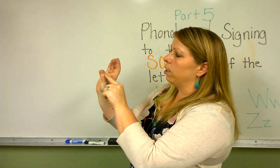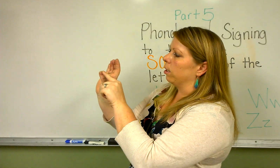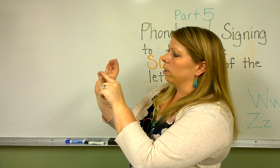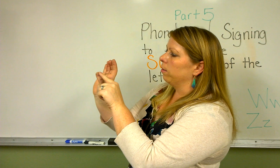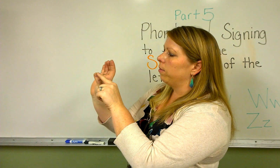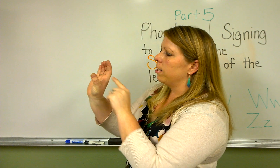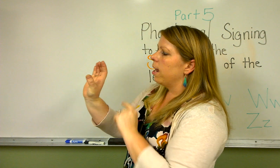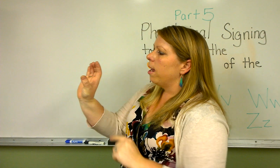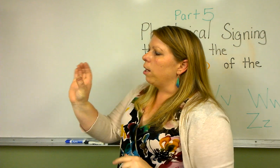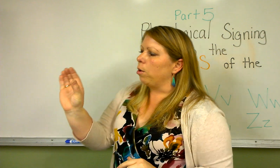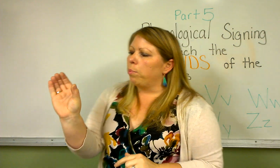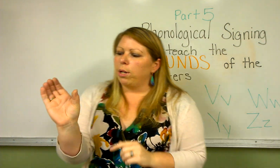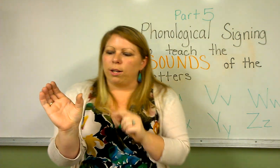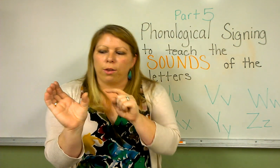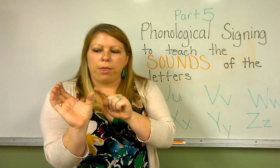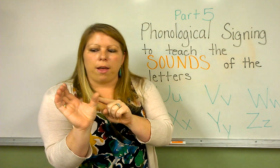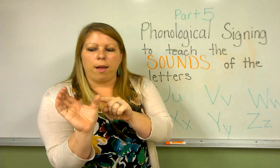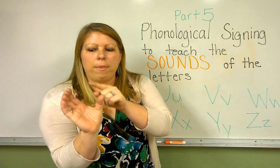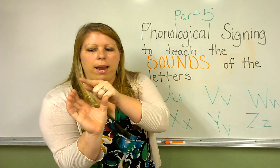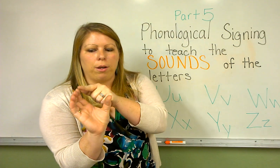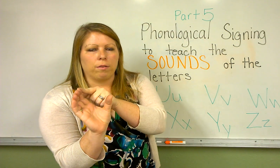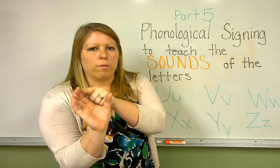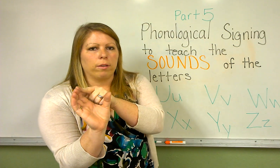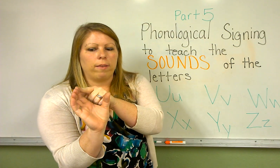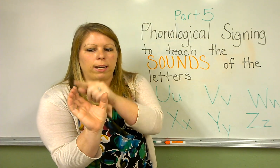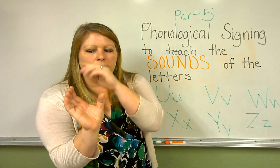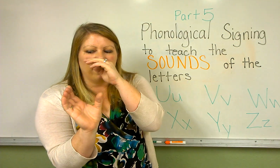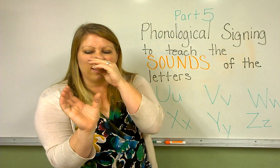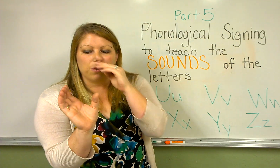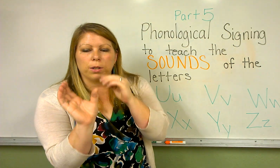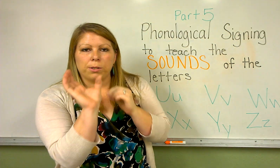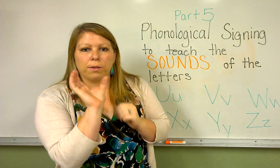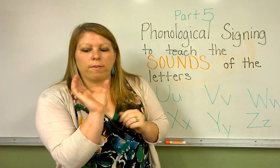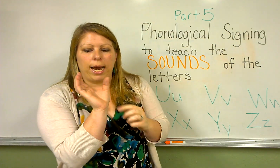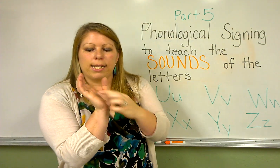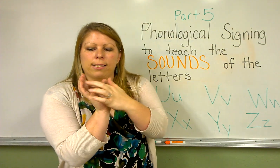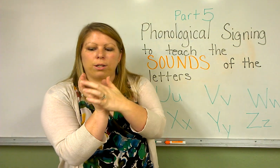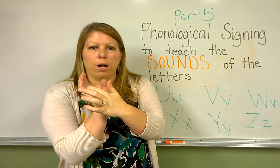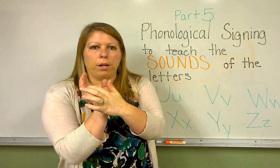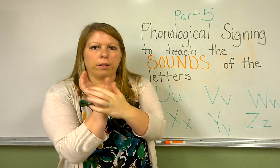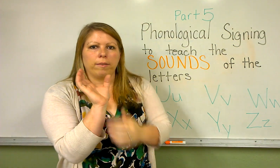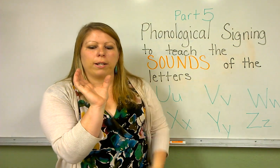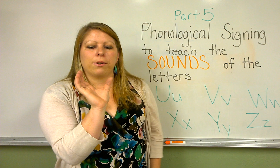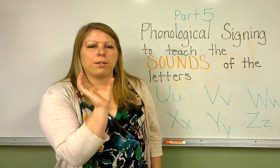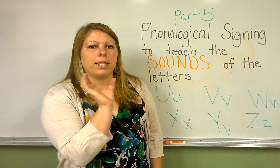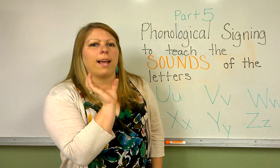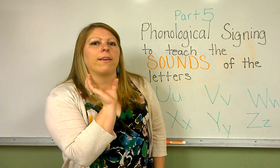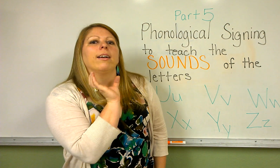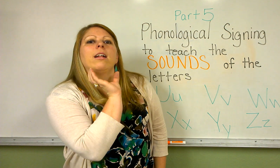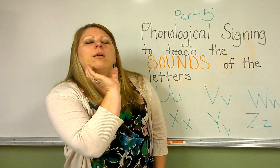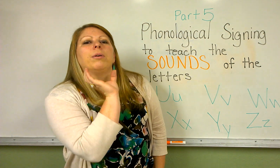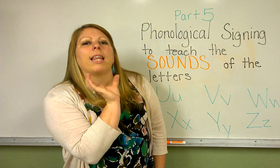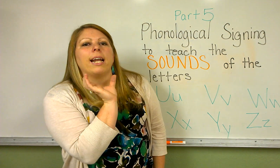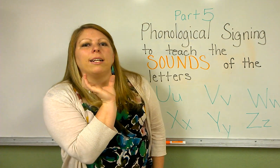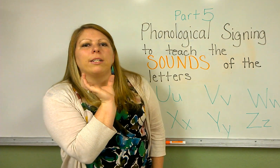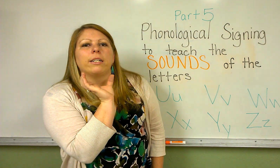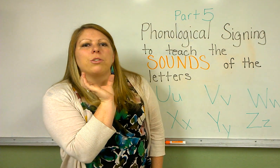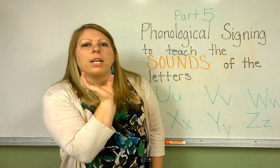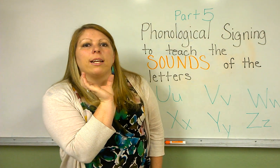curved. You put your thumb and your forefinger towards your face. All your fingers are together. Put that under your chin,